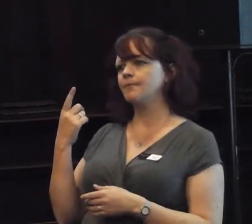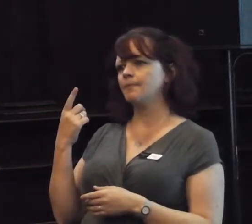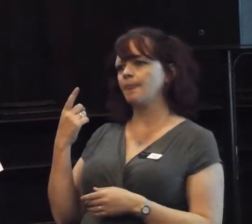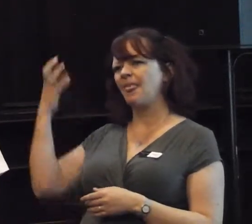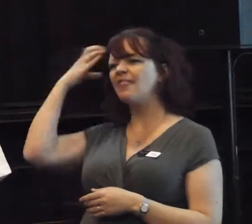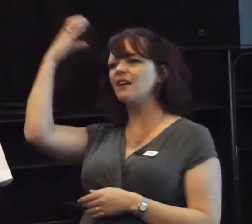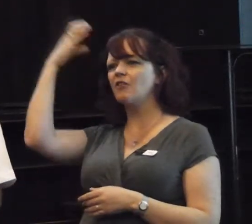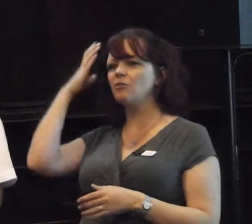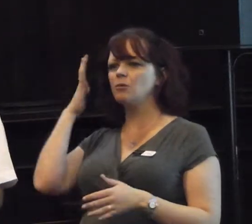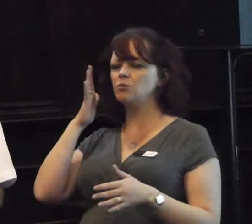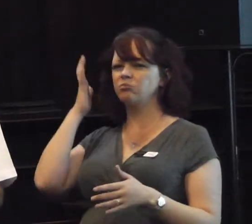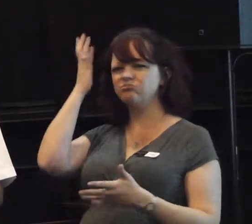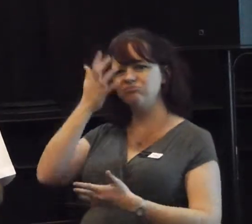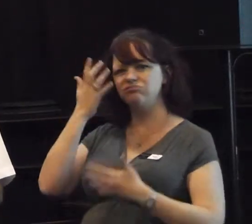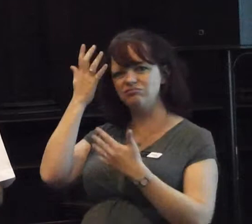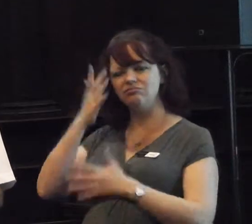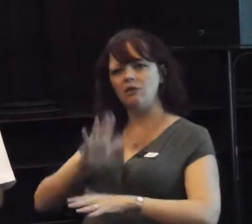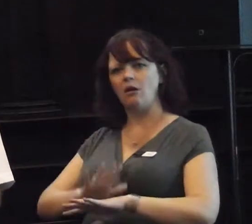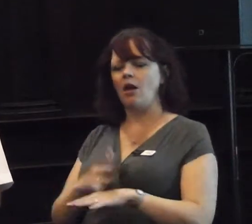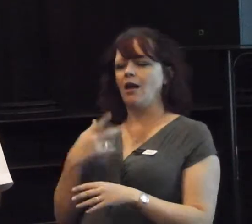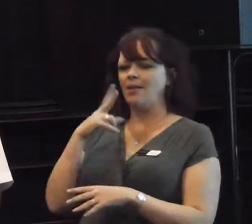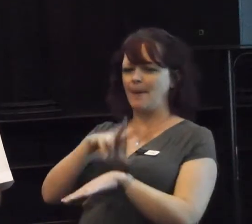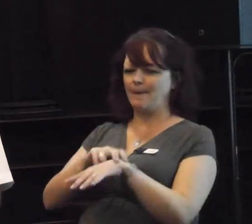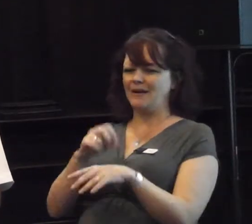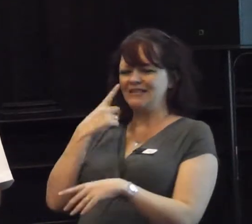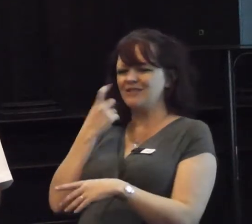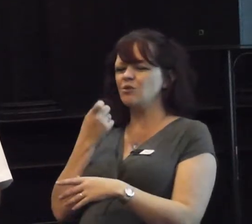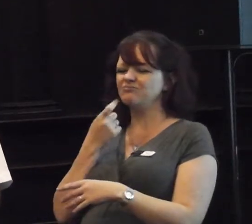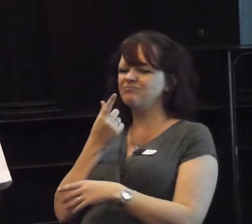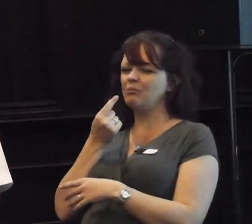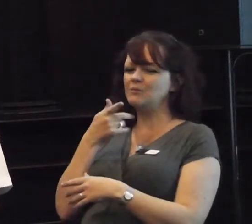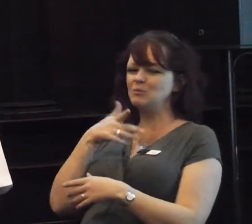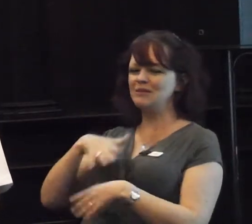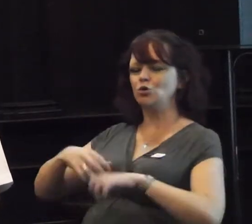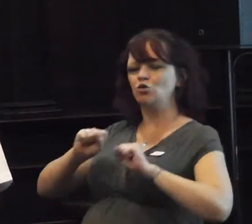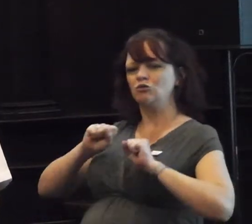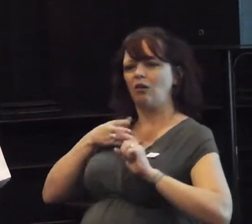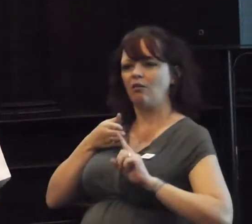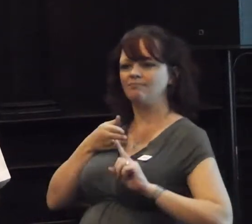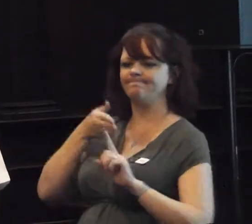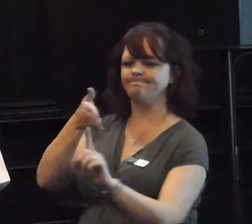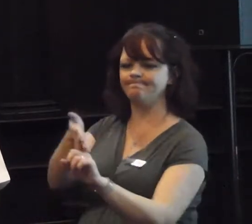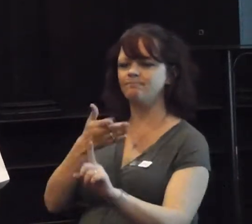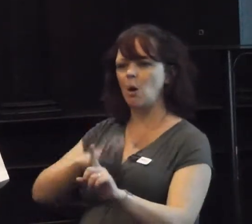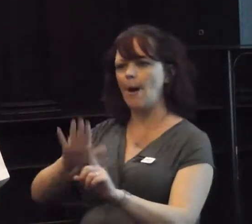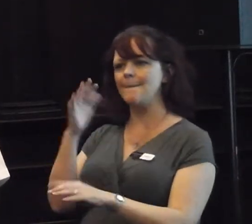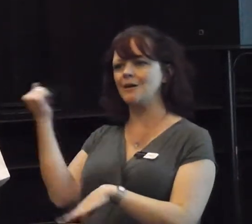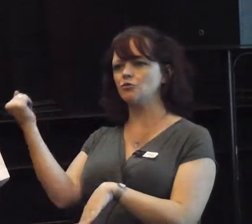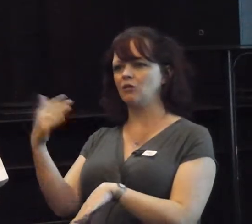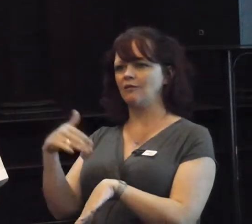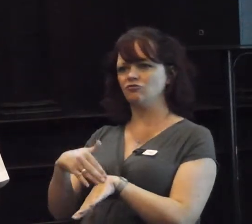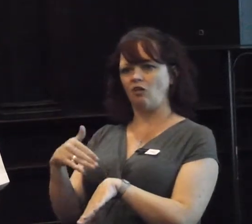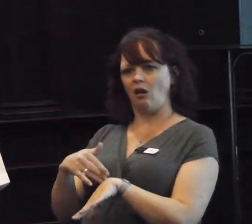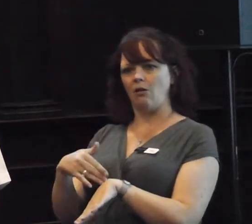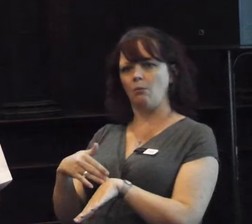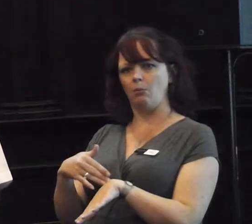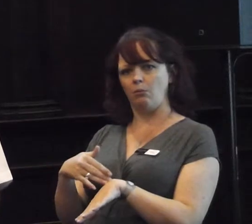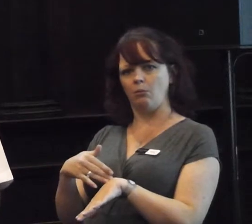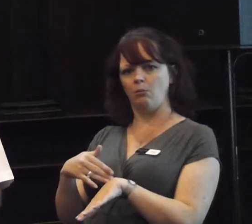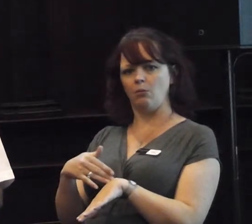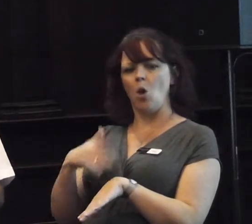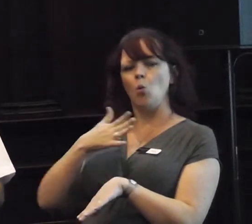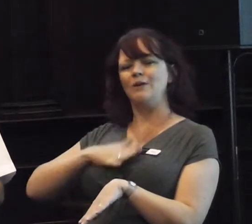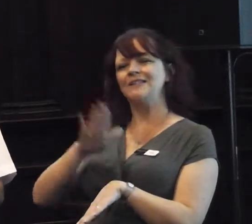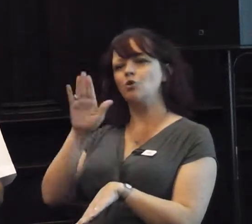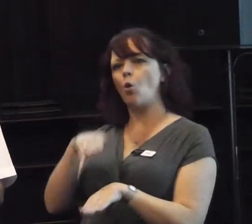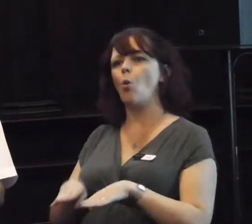also the police, they were in action. And perhaps they were right. We just did not have a consistent approach to how we were going to deal